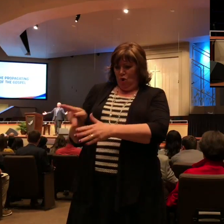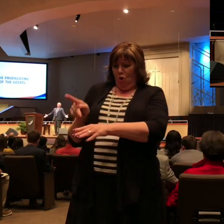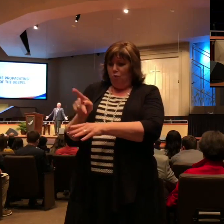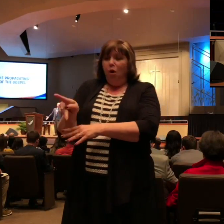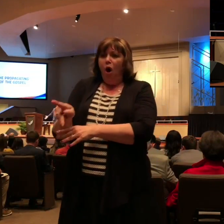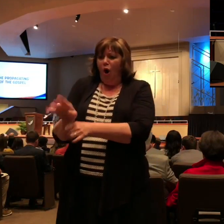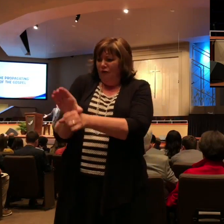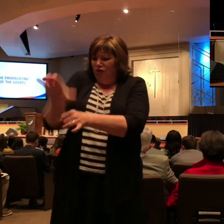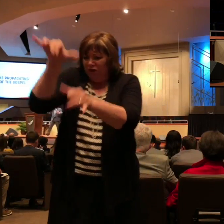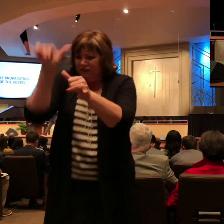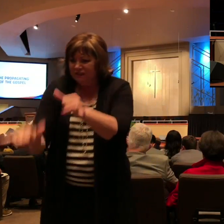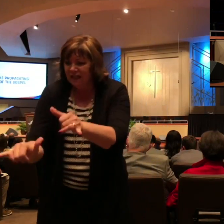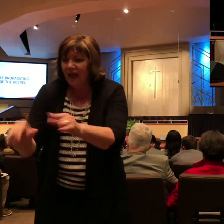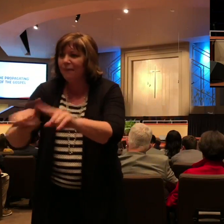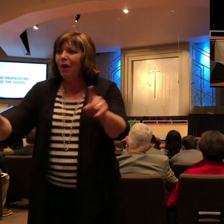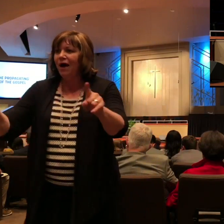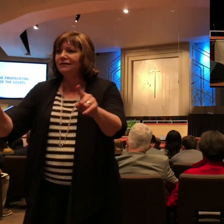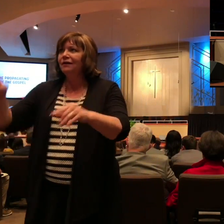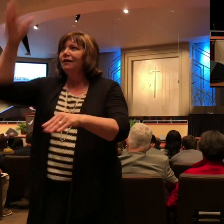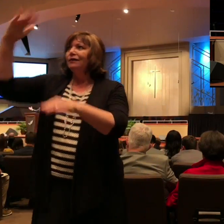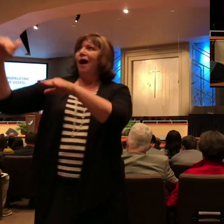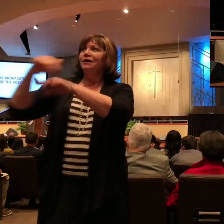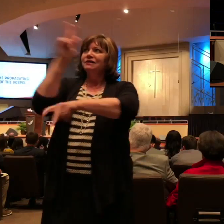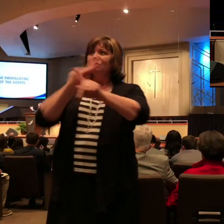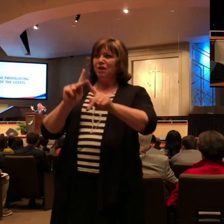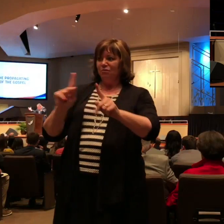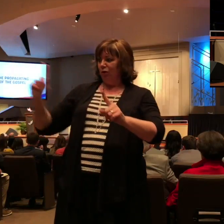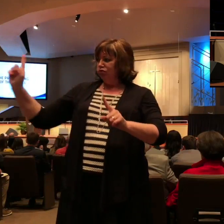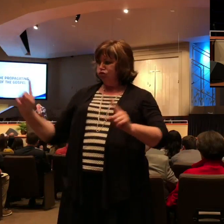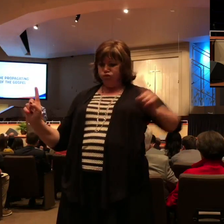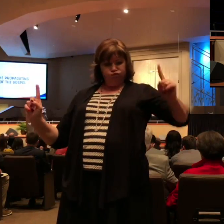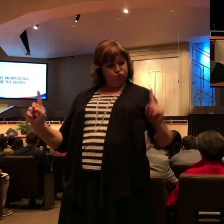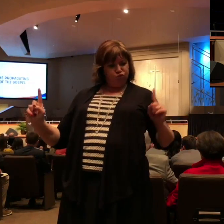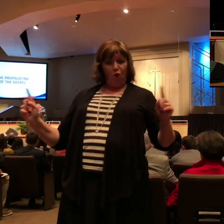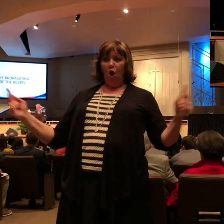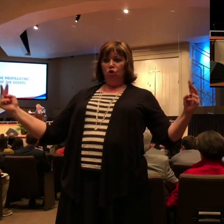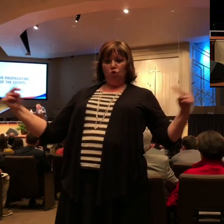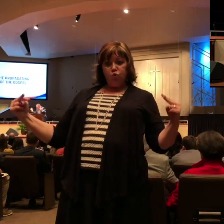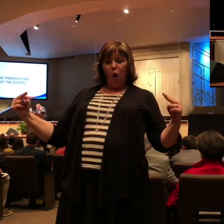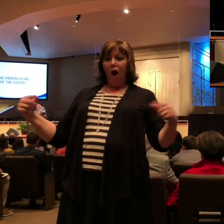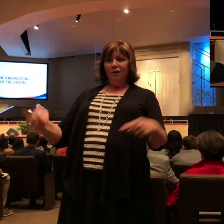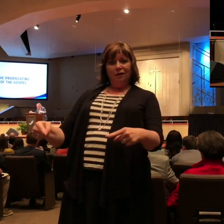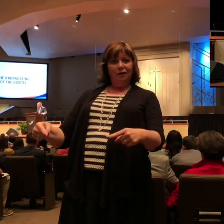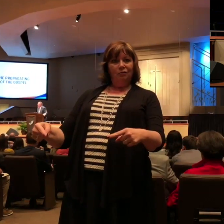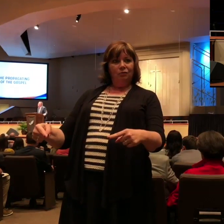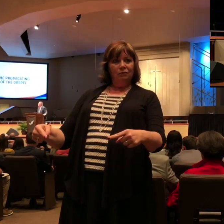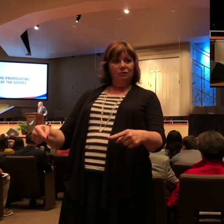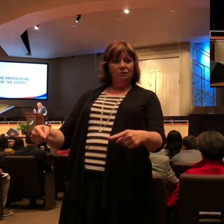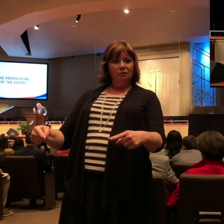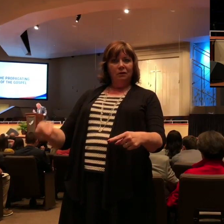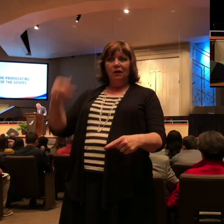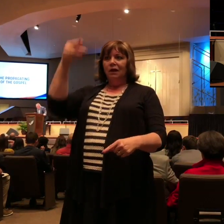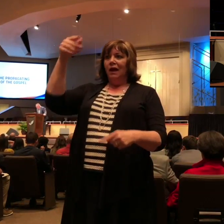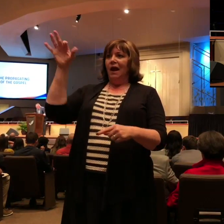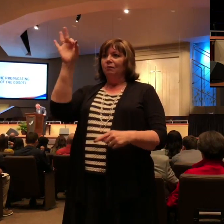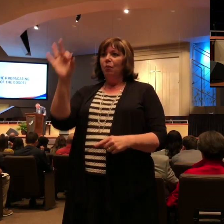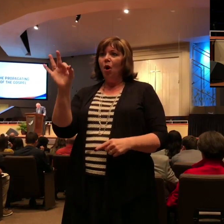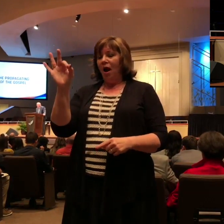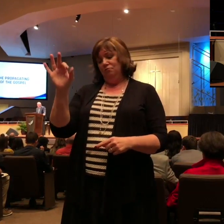this is what he's telling us. And as that's making its way through, the gospel is being spread. In fact, by the time that